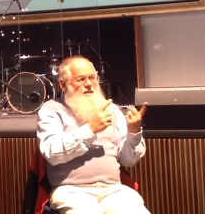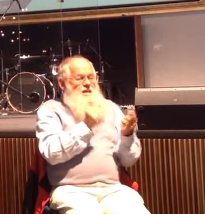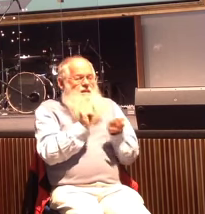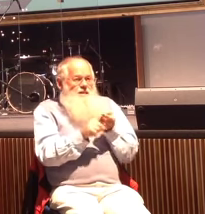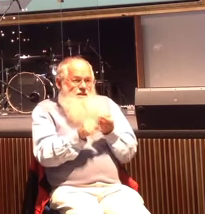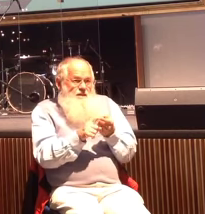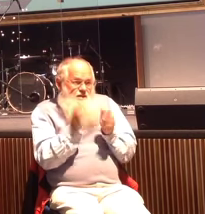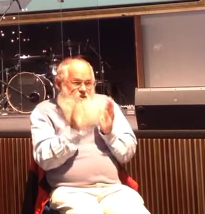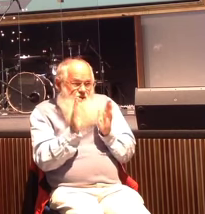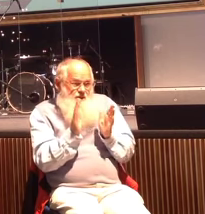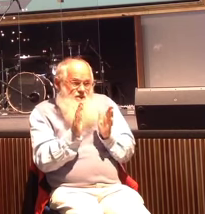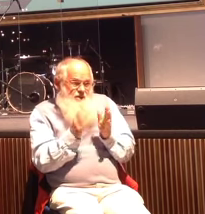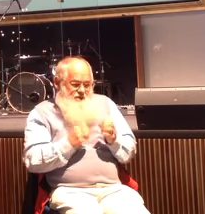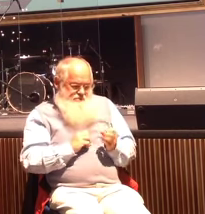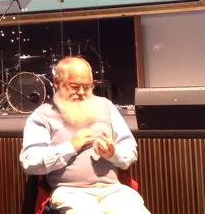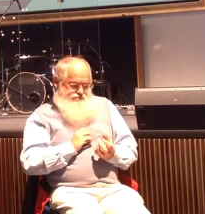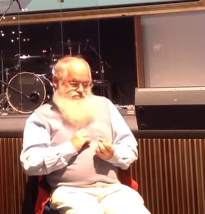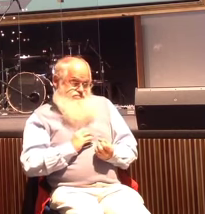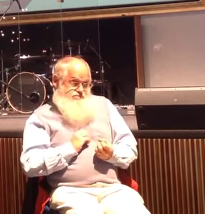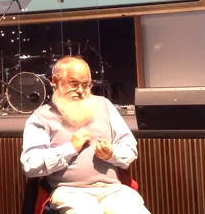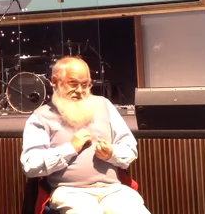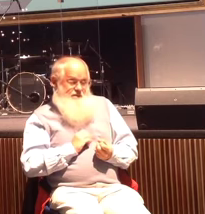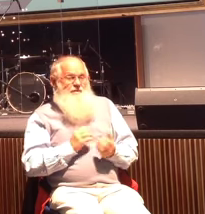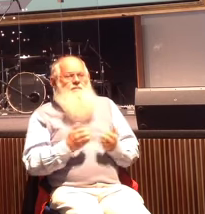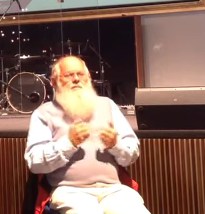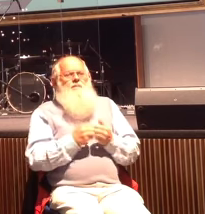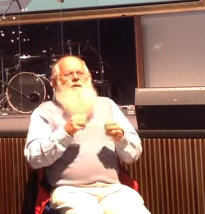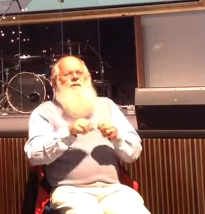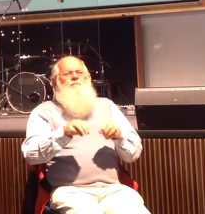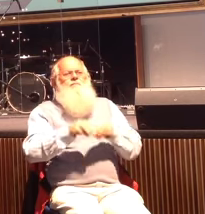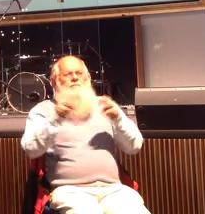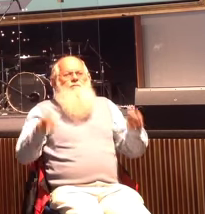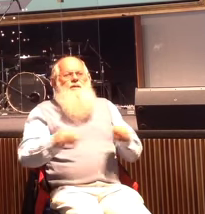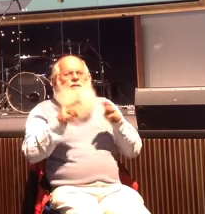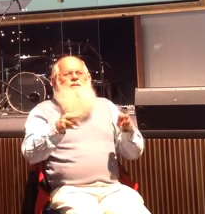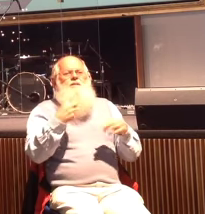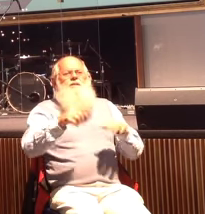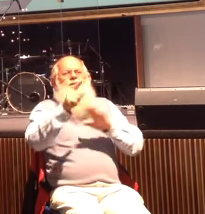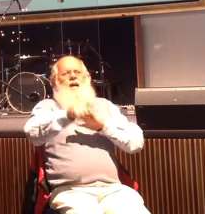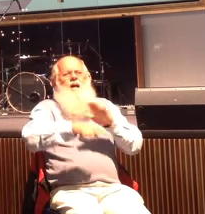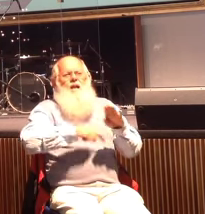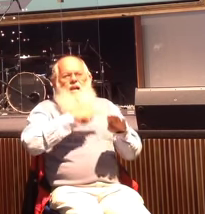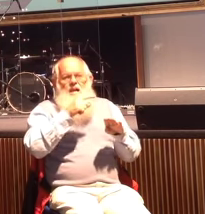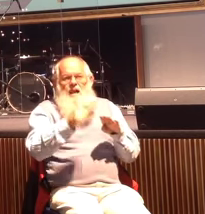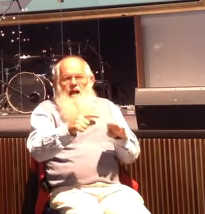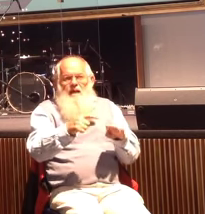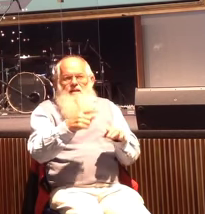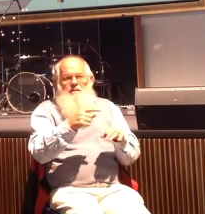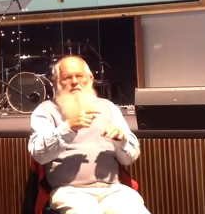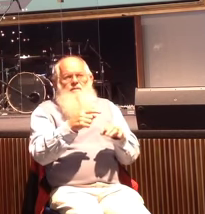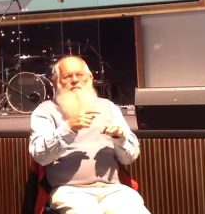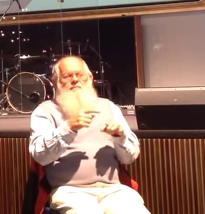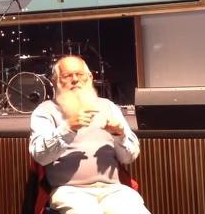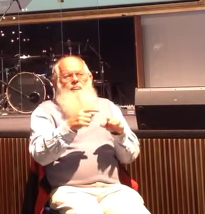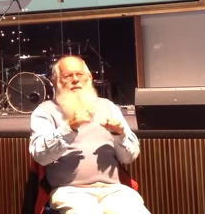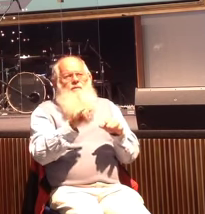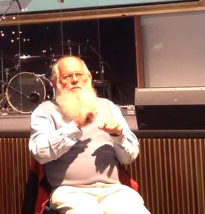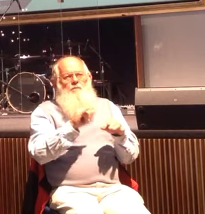of that church. There's been many miracles that have happened. The block of land that the property, there was a small